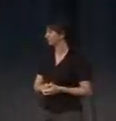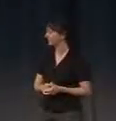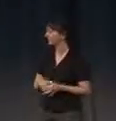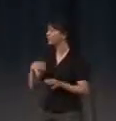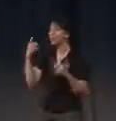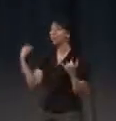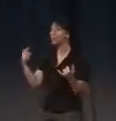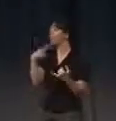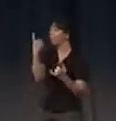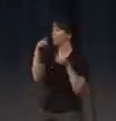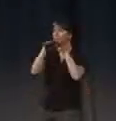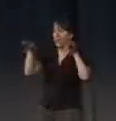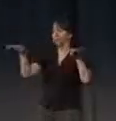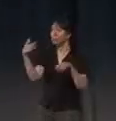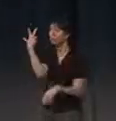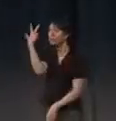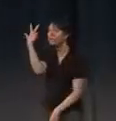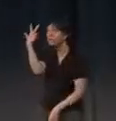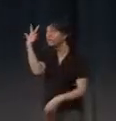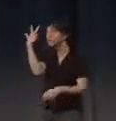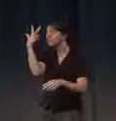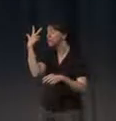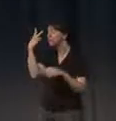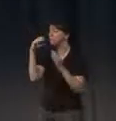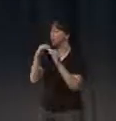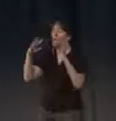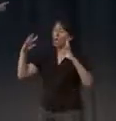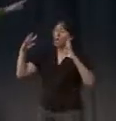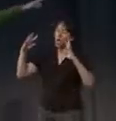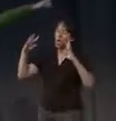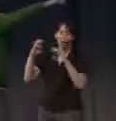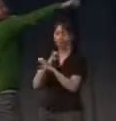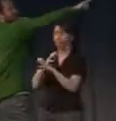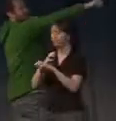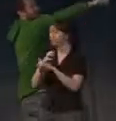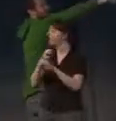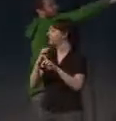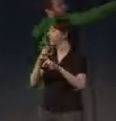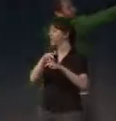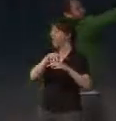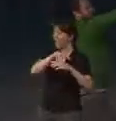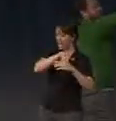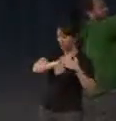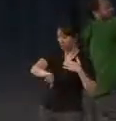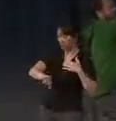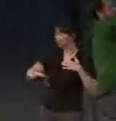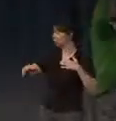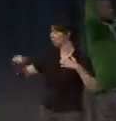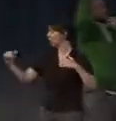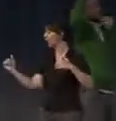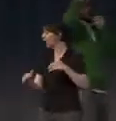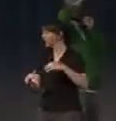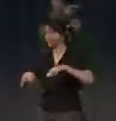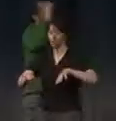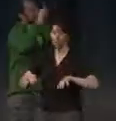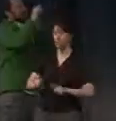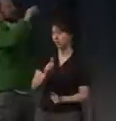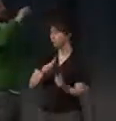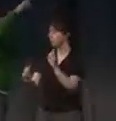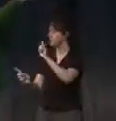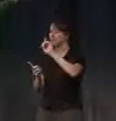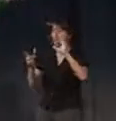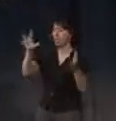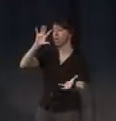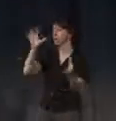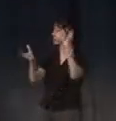it's three layers, and that gets very complicated, I tell you. With the people entering up and down in the lower, this means it change a